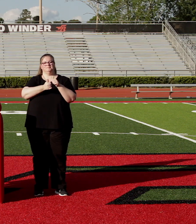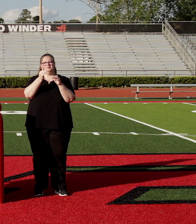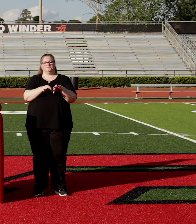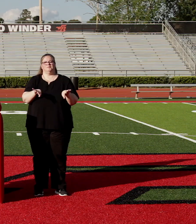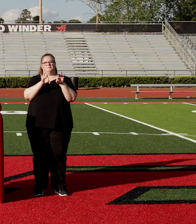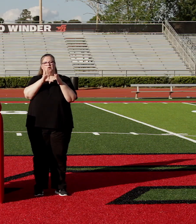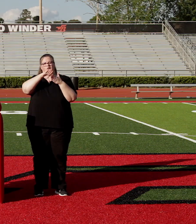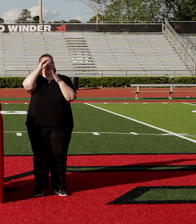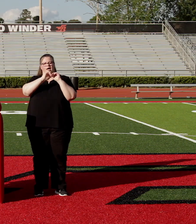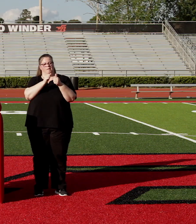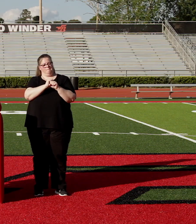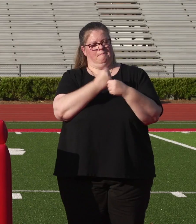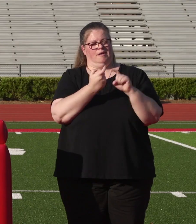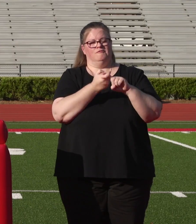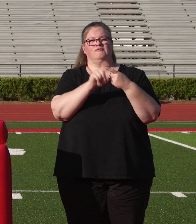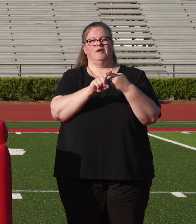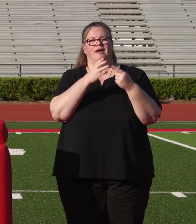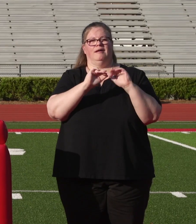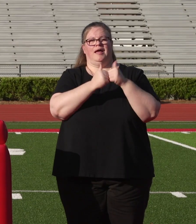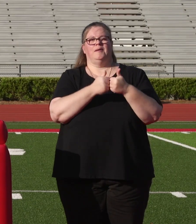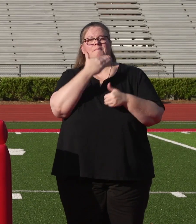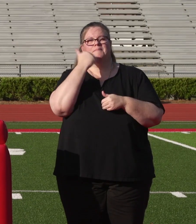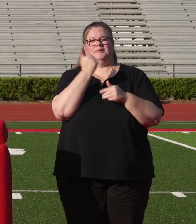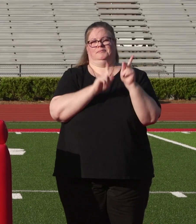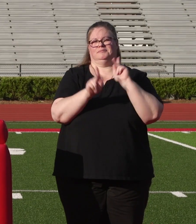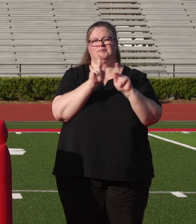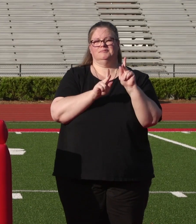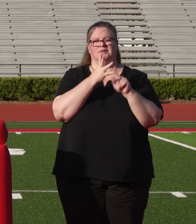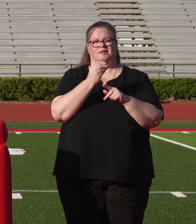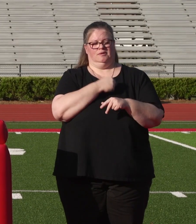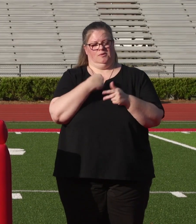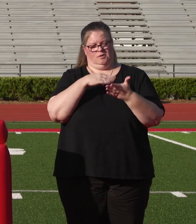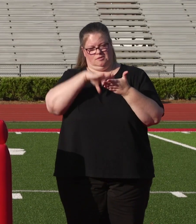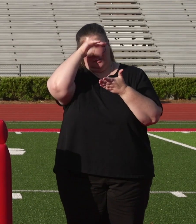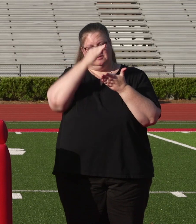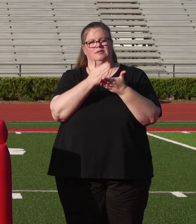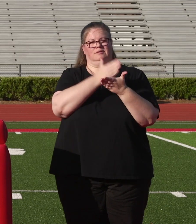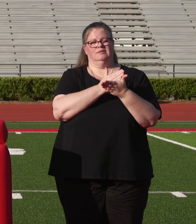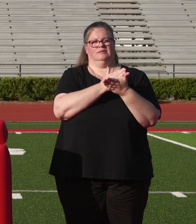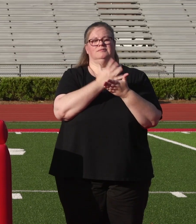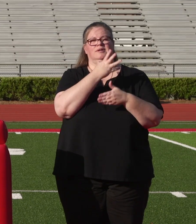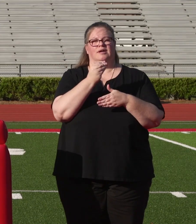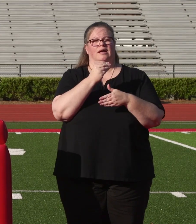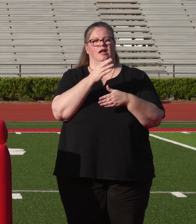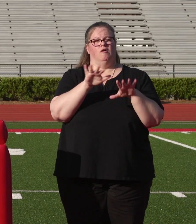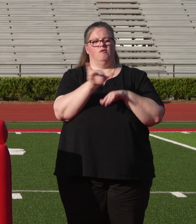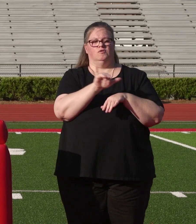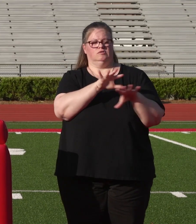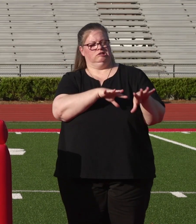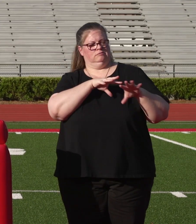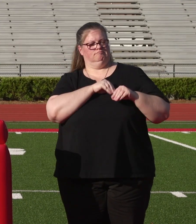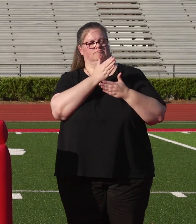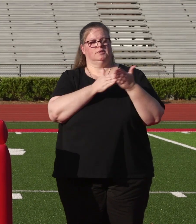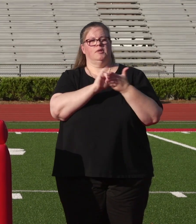we learned how to make friends and how to be better people. While I'll take the lessons that the teachers taught us with me, I'll also take the memories that we made